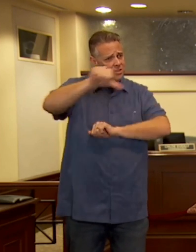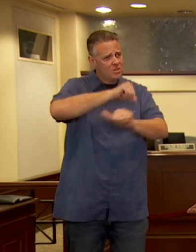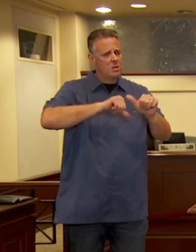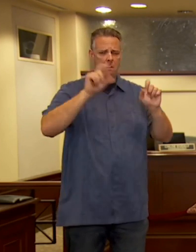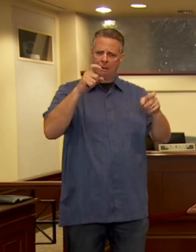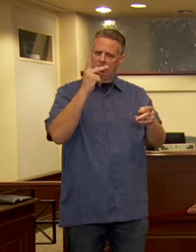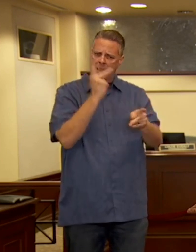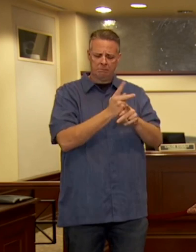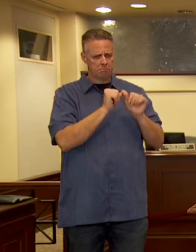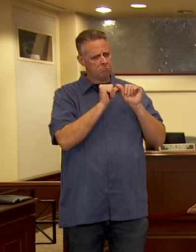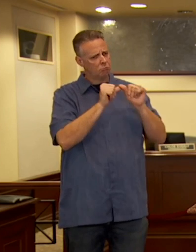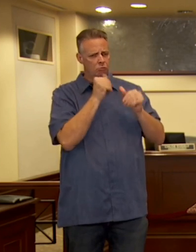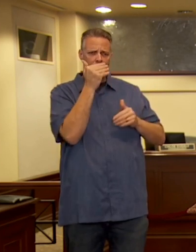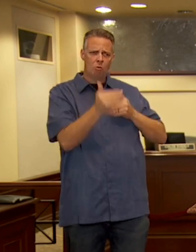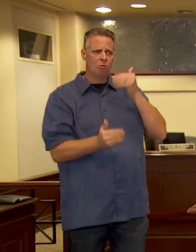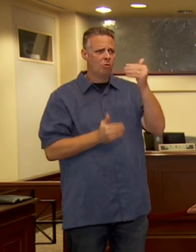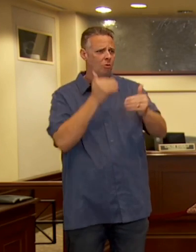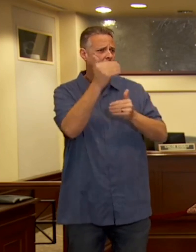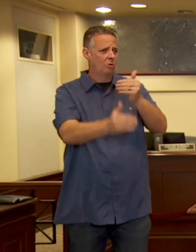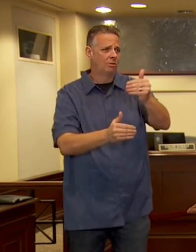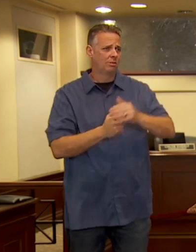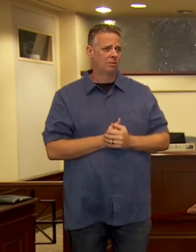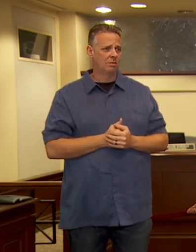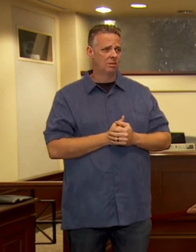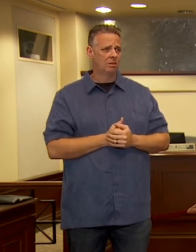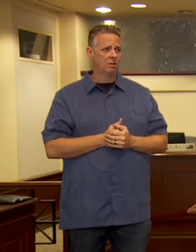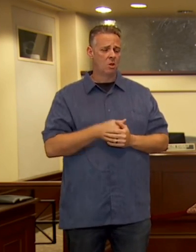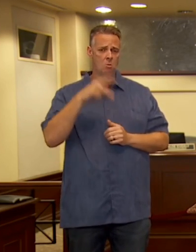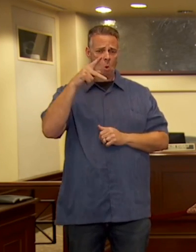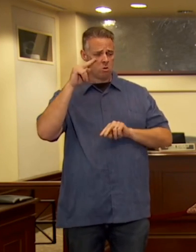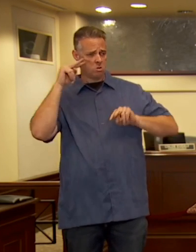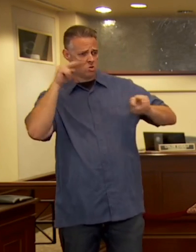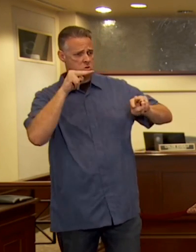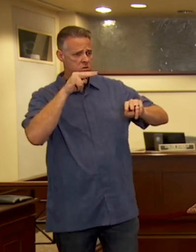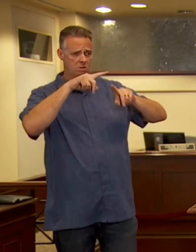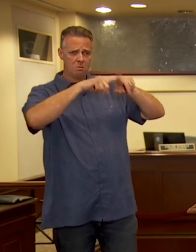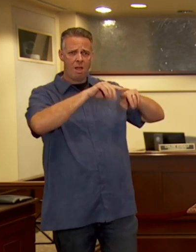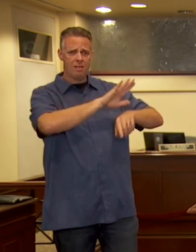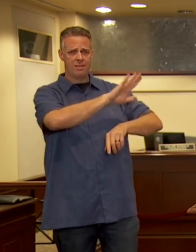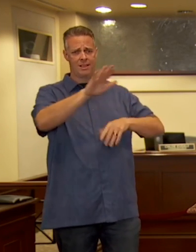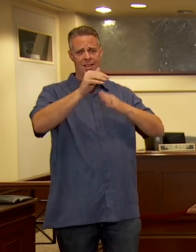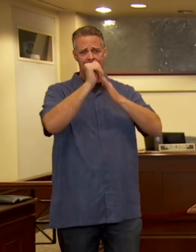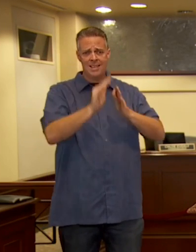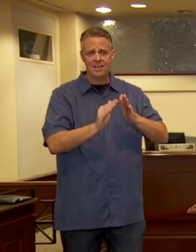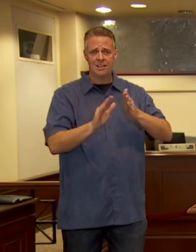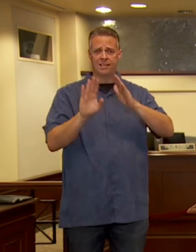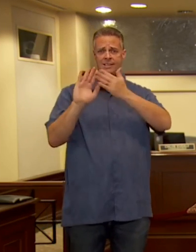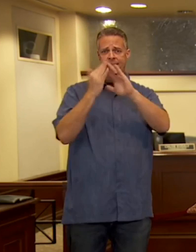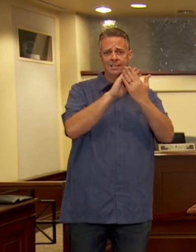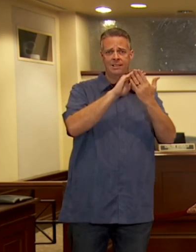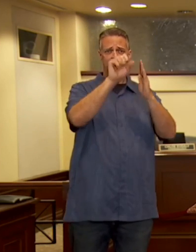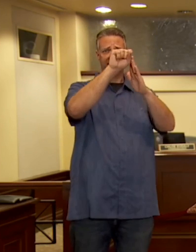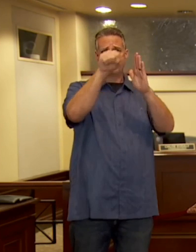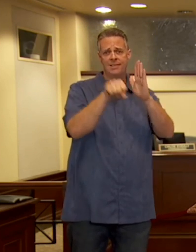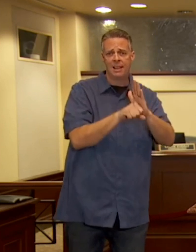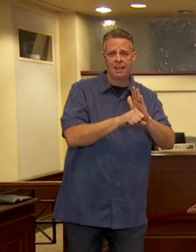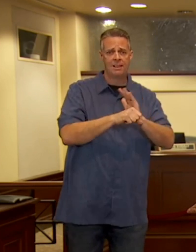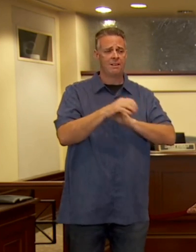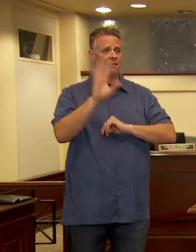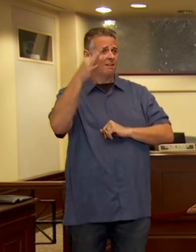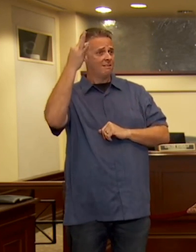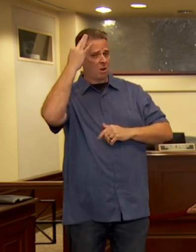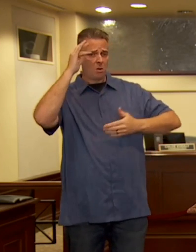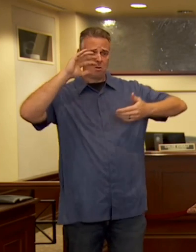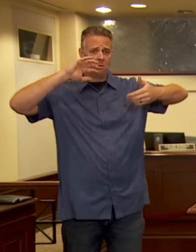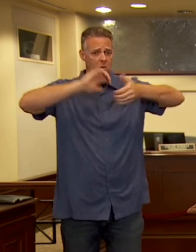forward. Portland is counting on its leaders. The city, the county, the state, our federal partners to